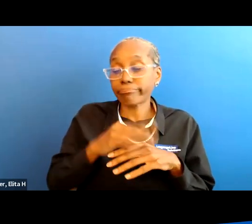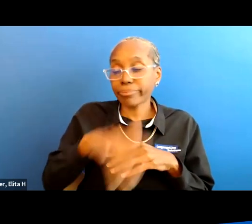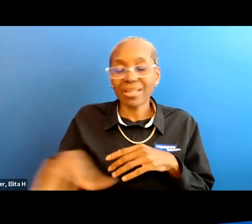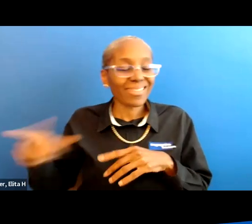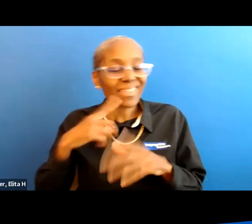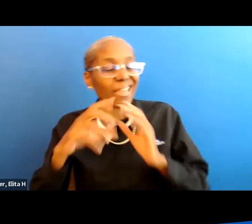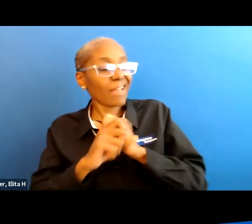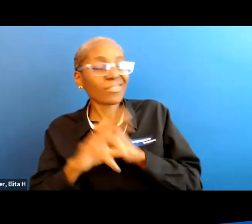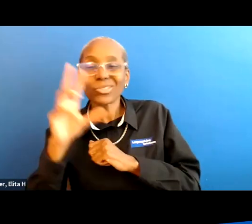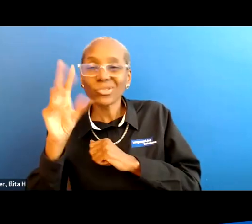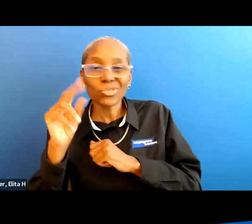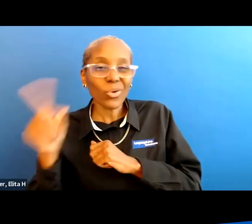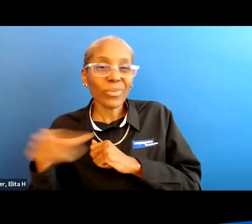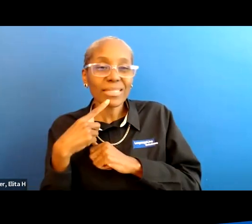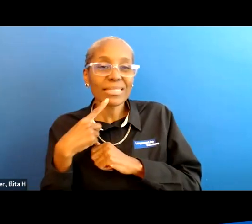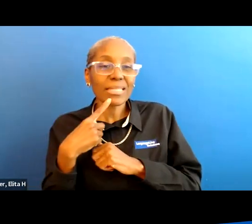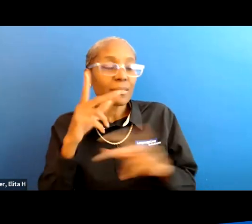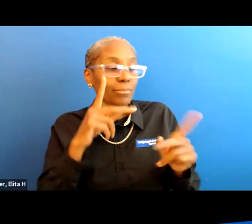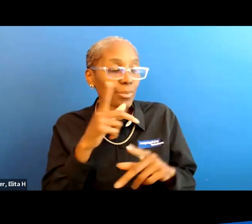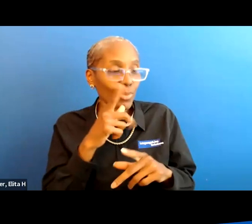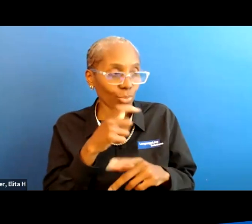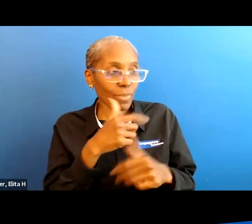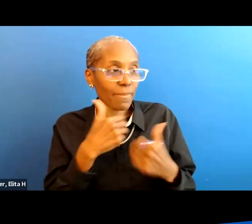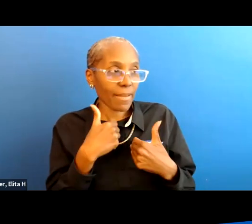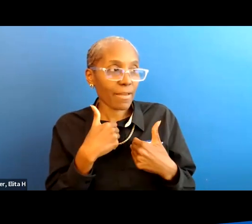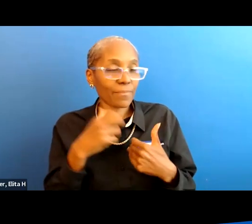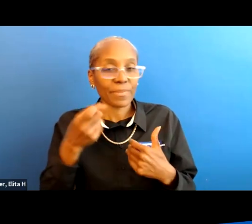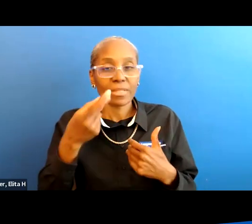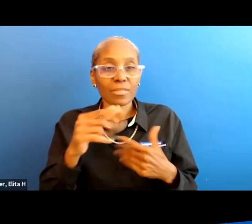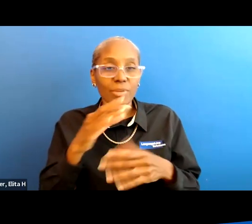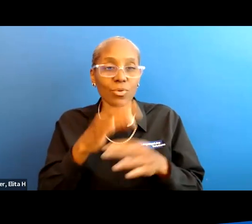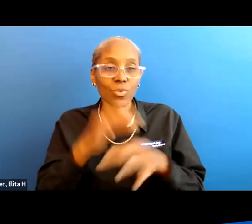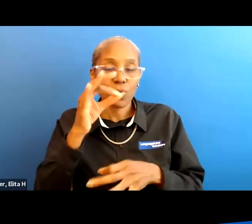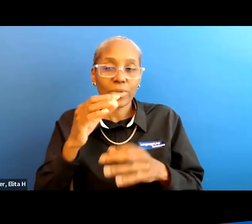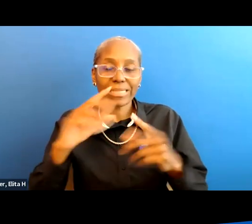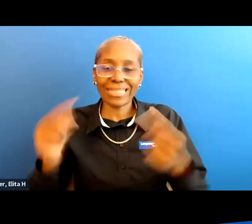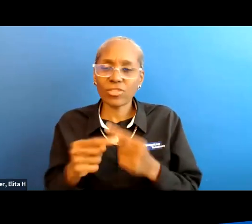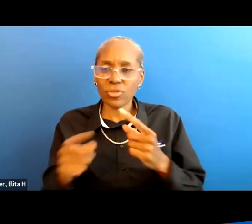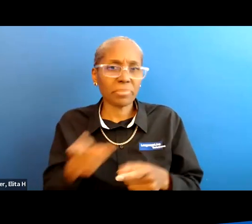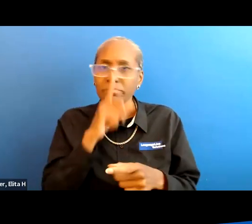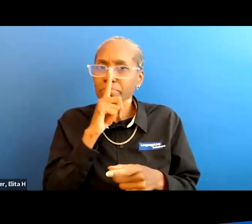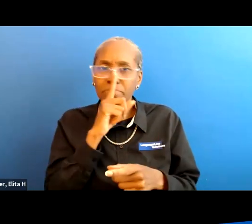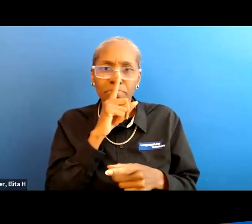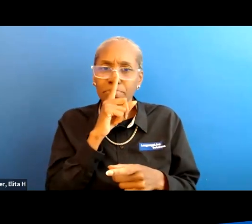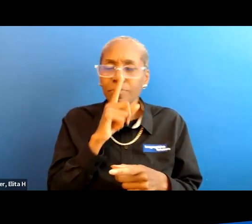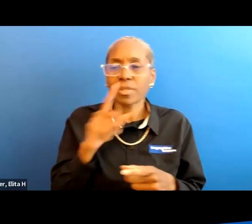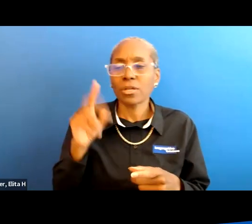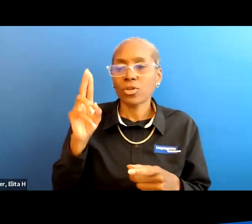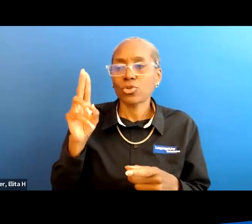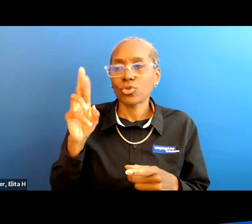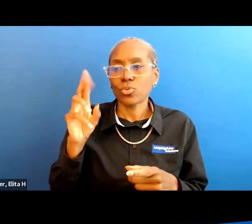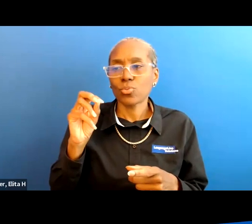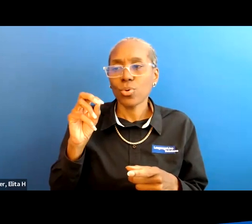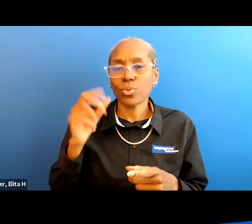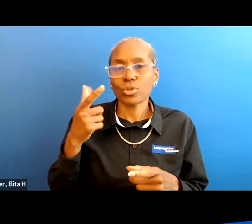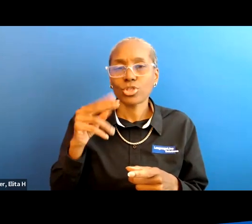advertising it particularly to people with spinal cord injury but they do not mention neurogenic bladder and that is a completely